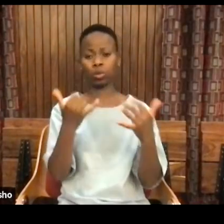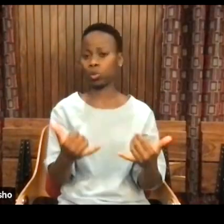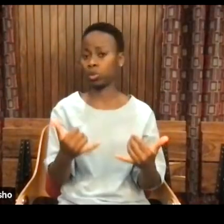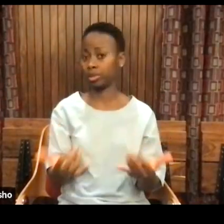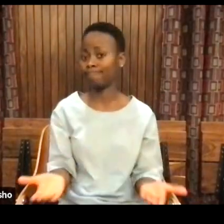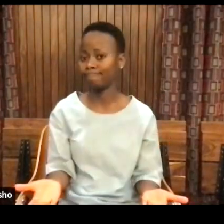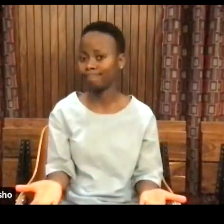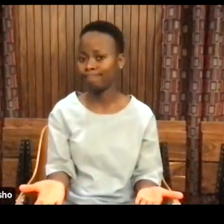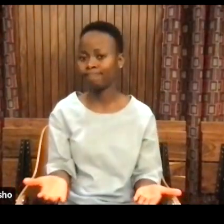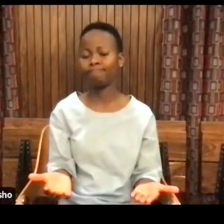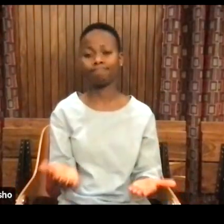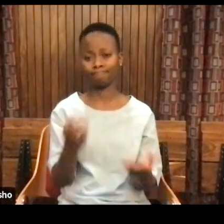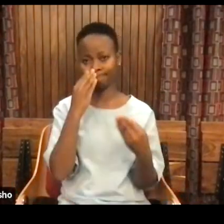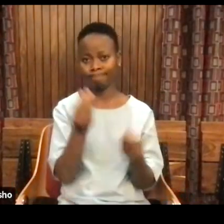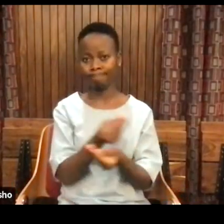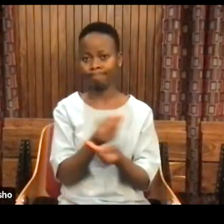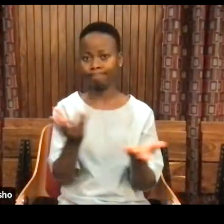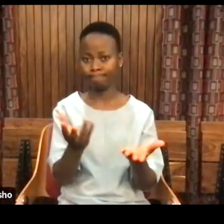And henceforth.